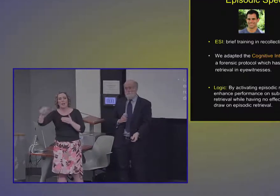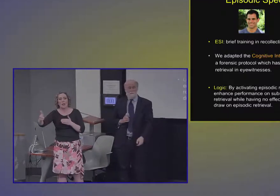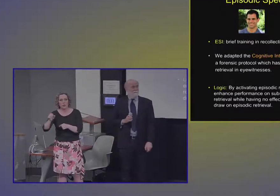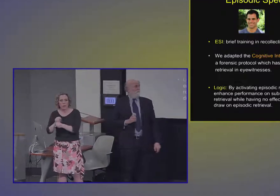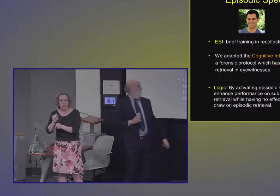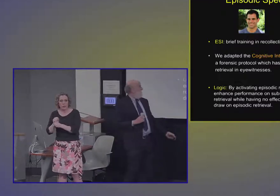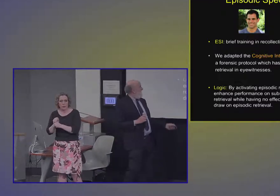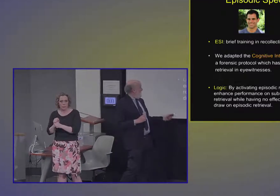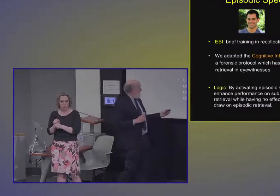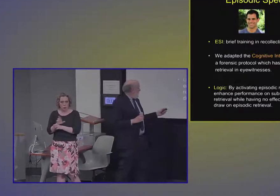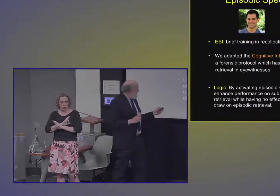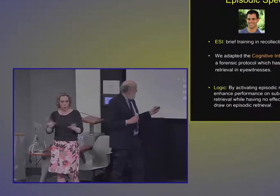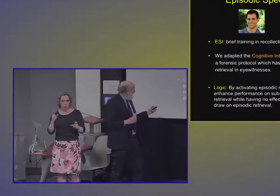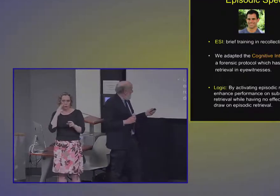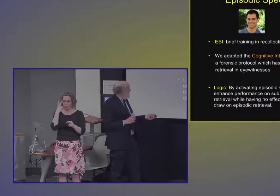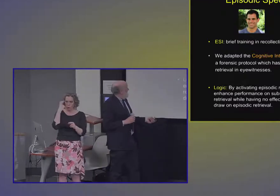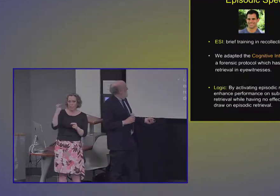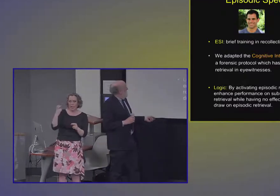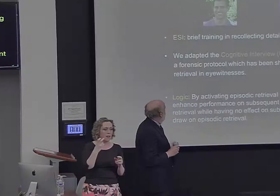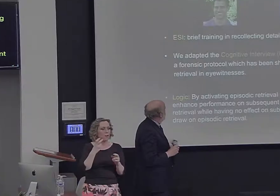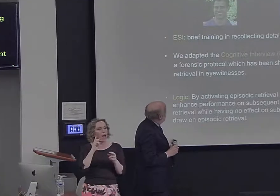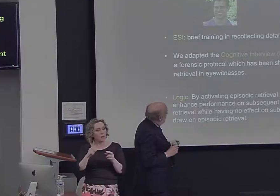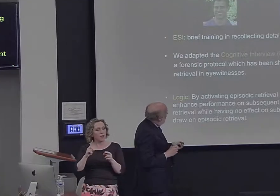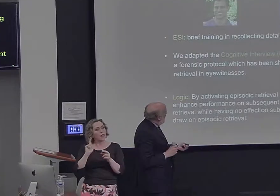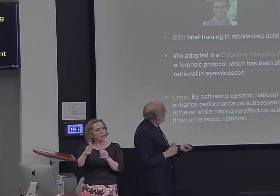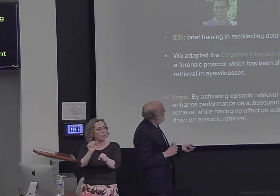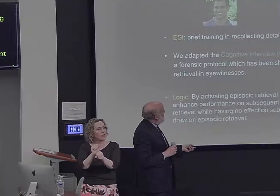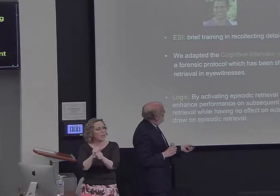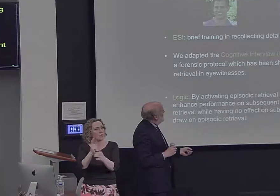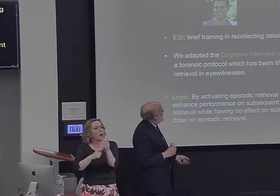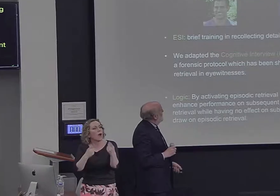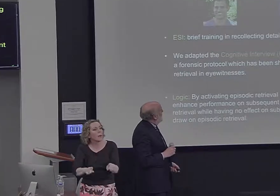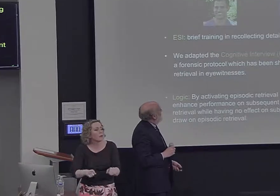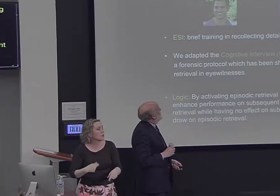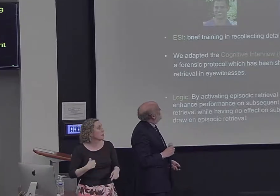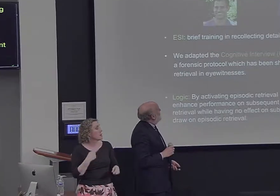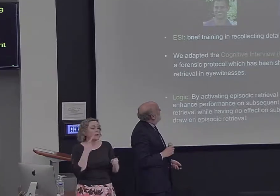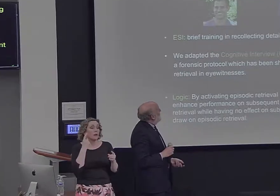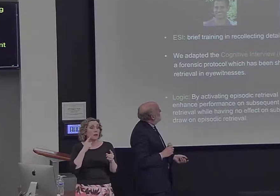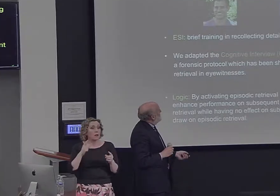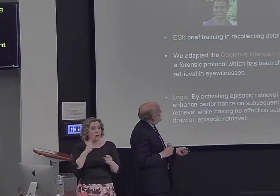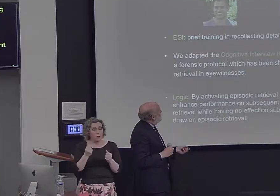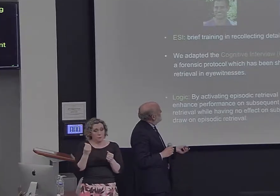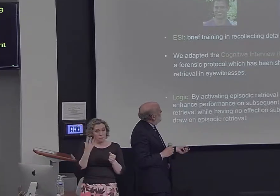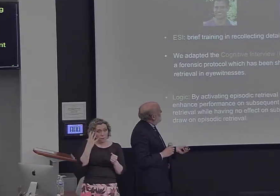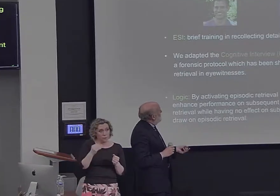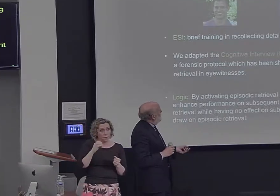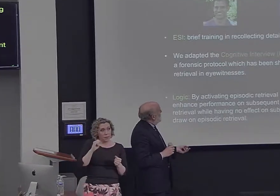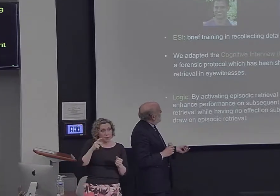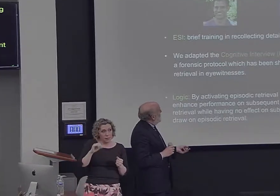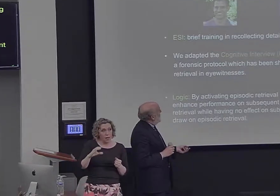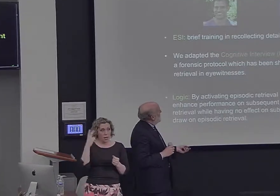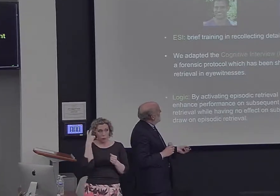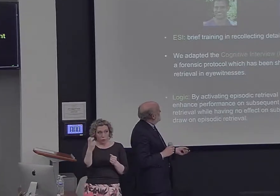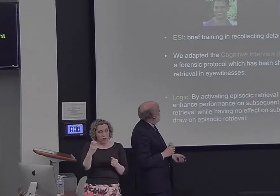So the logic here is that by activating episodic retrieval processes, ESI or episodic